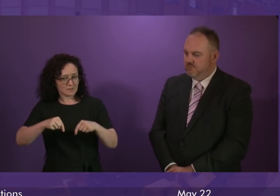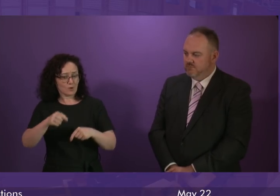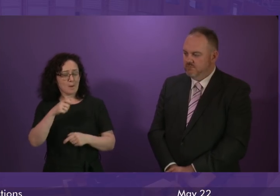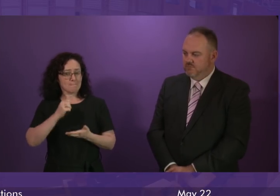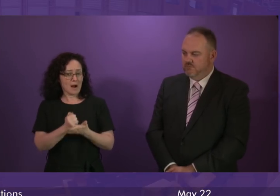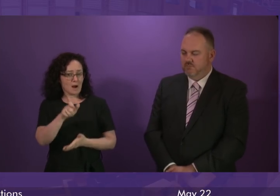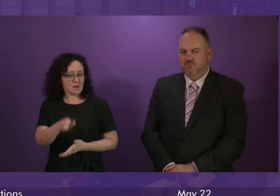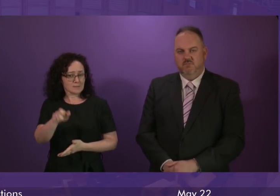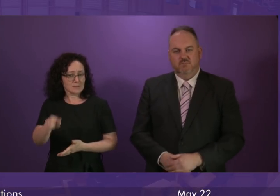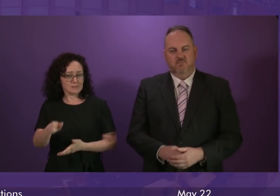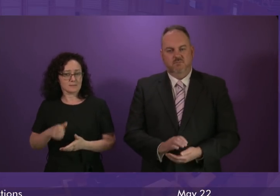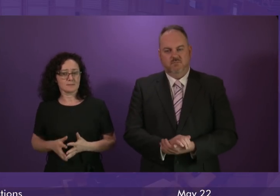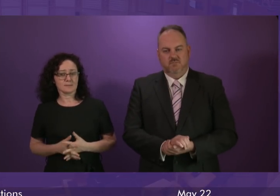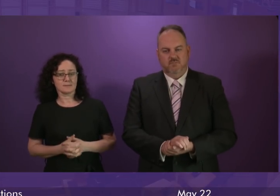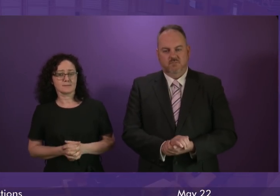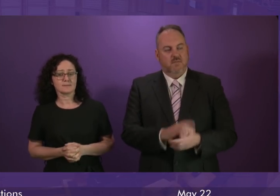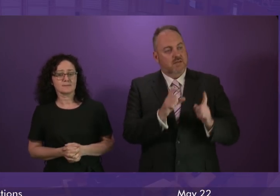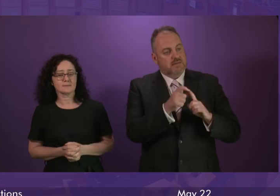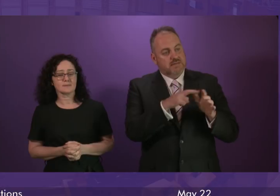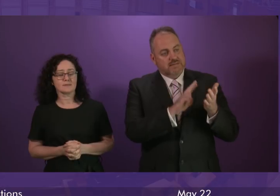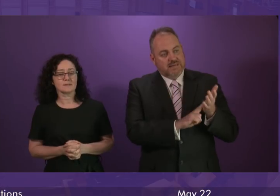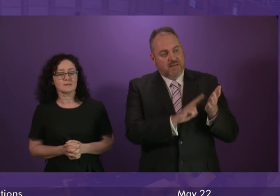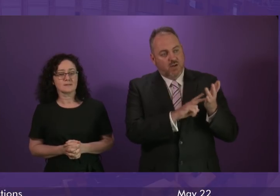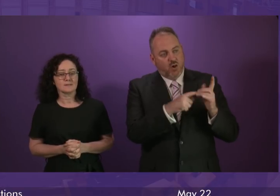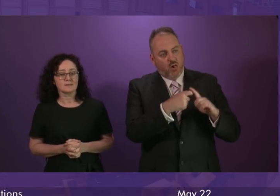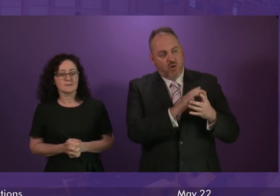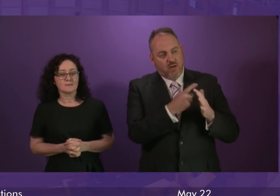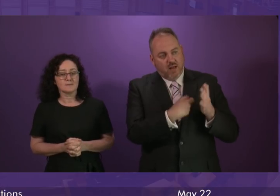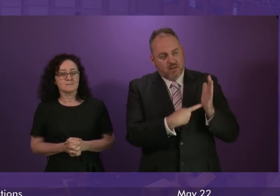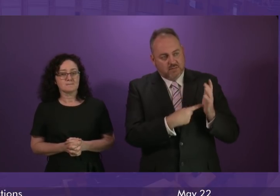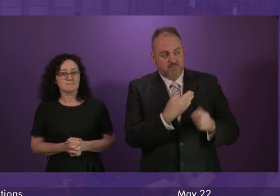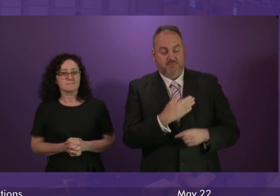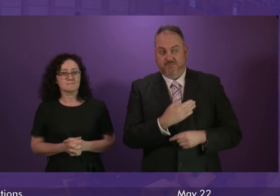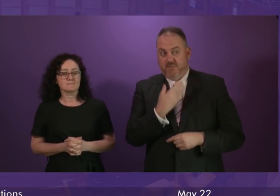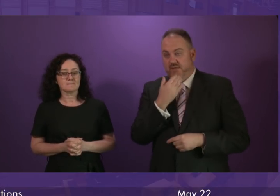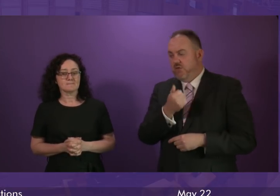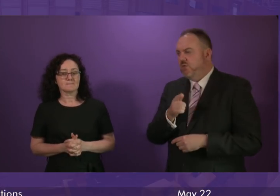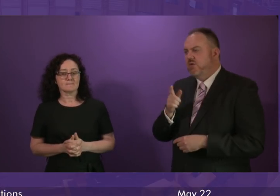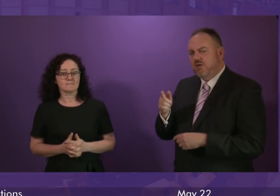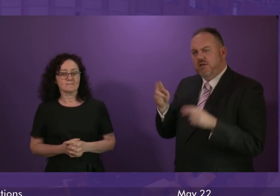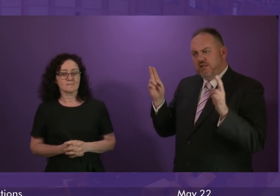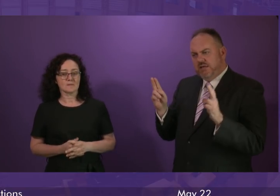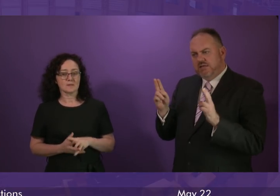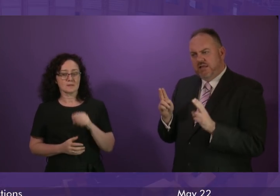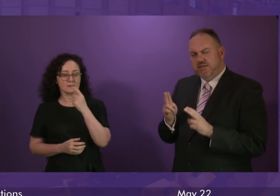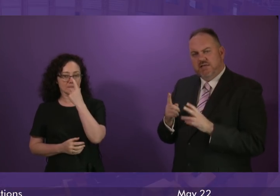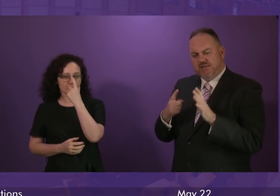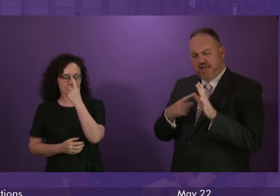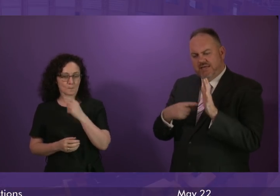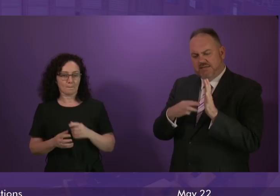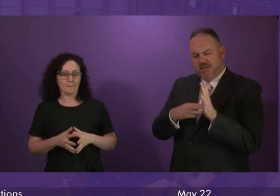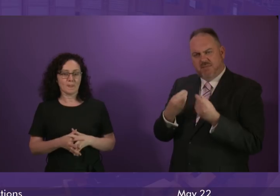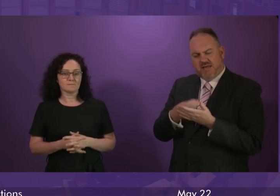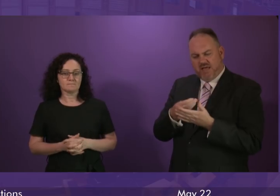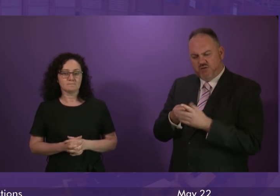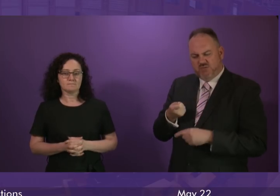Dean Lockhart. Thank you. First Minister, you said that you were concerned about the declining free-to-use ATM network in Scotland. If that's the